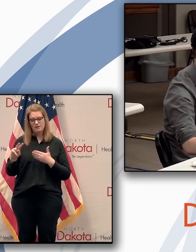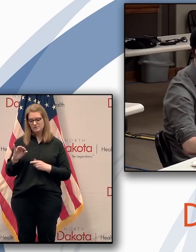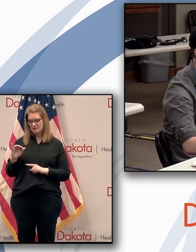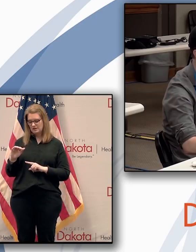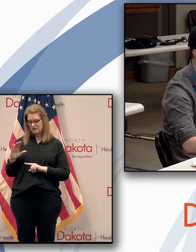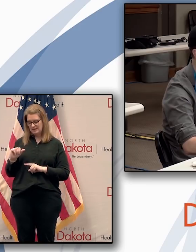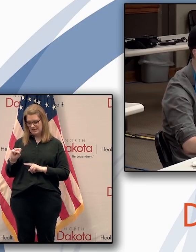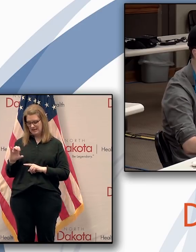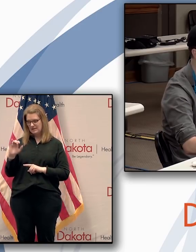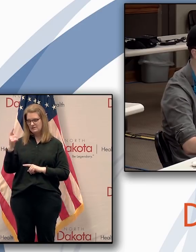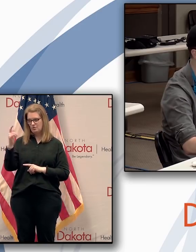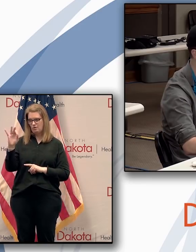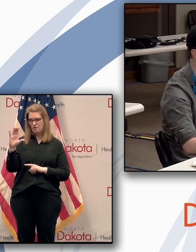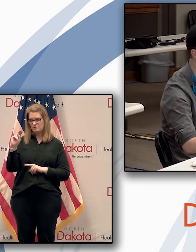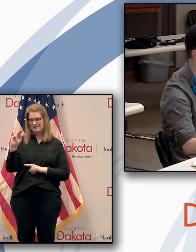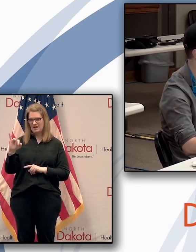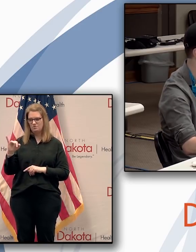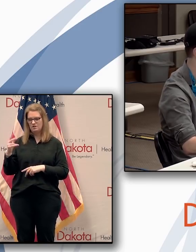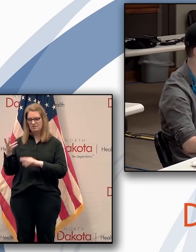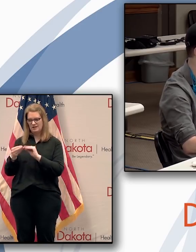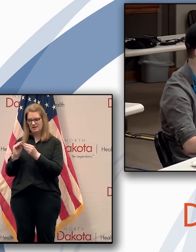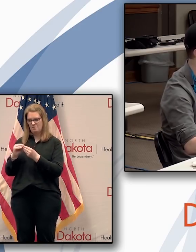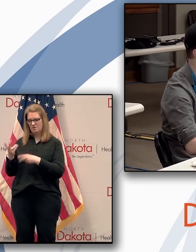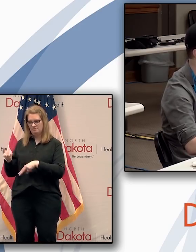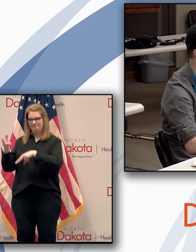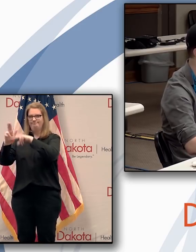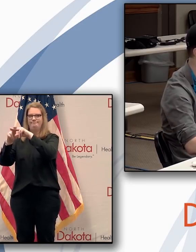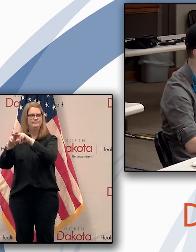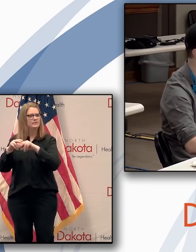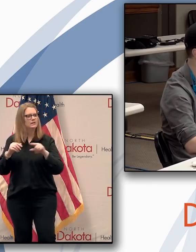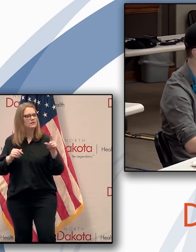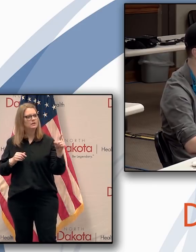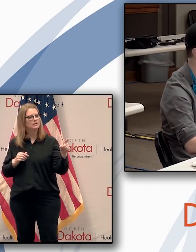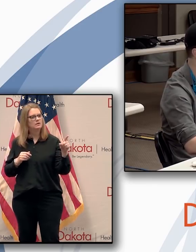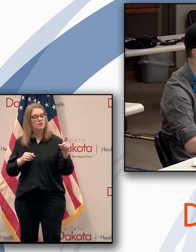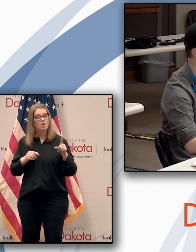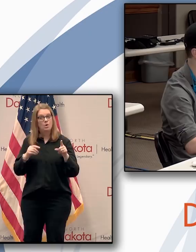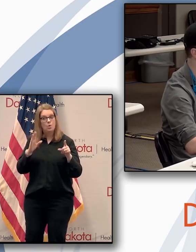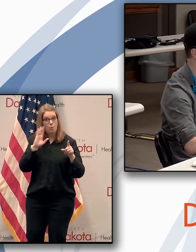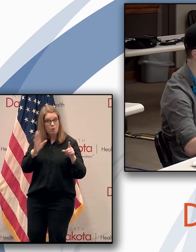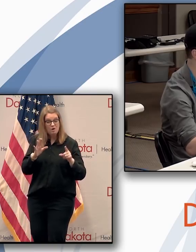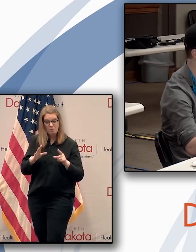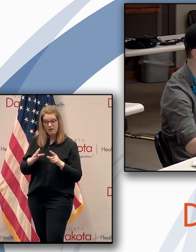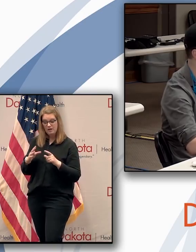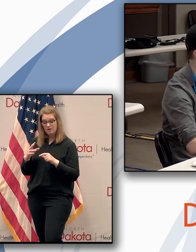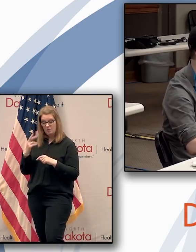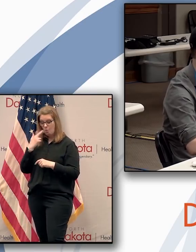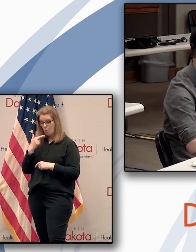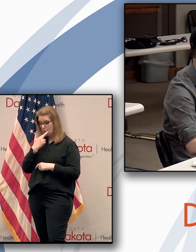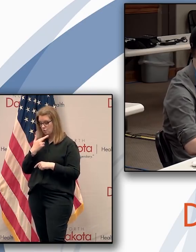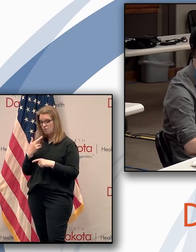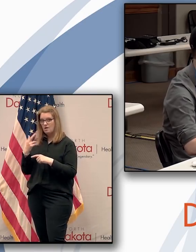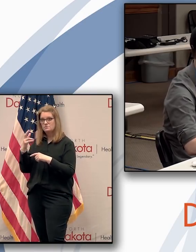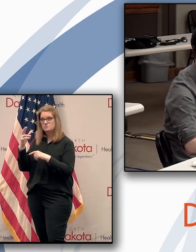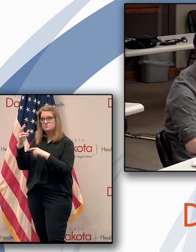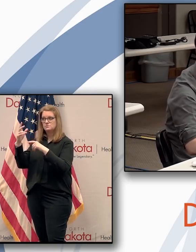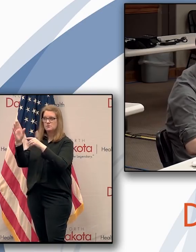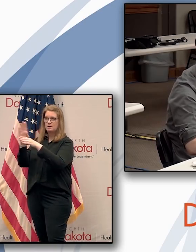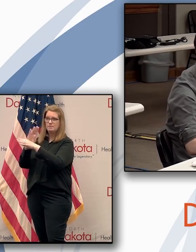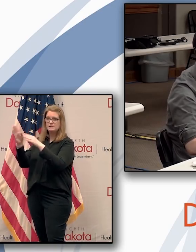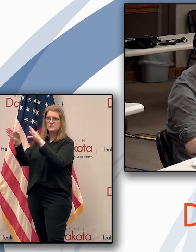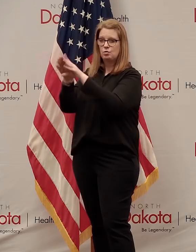any consideration for keeping business closures in place in those counties for the rest of the state?